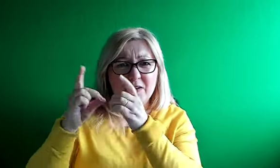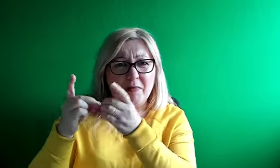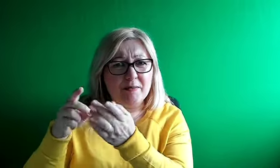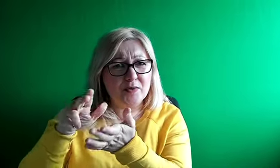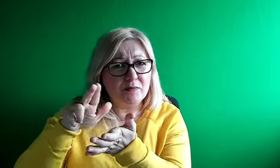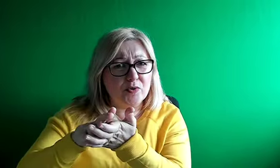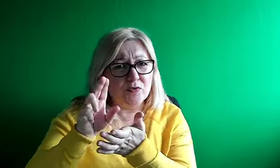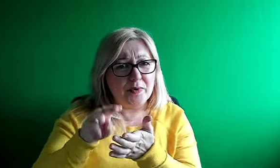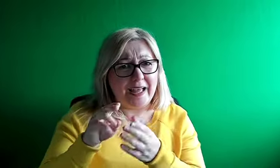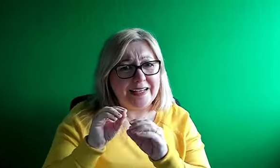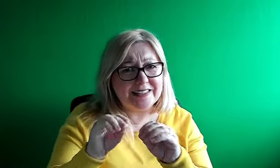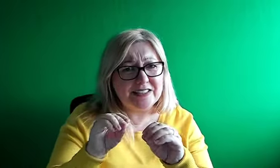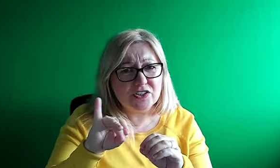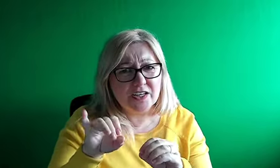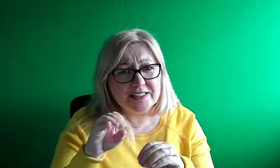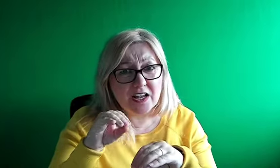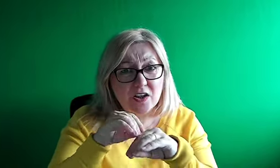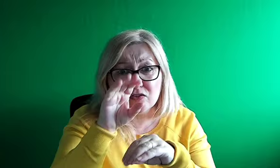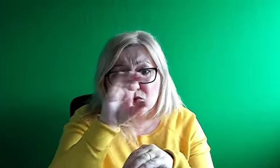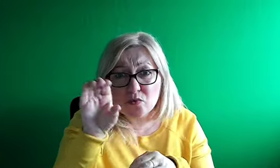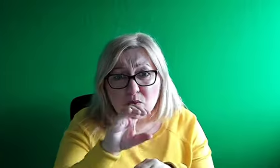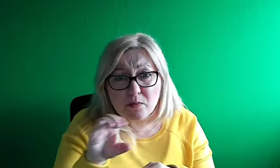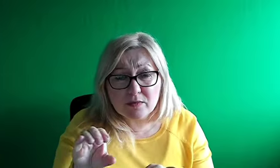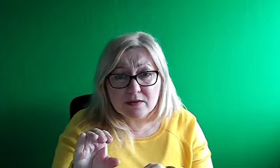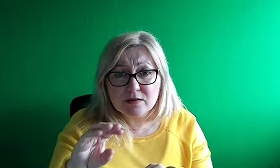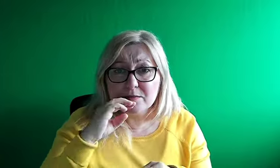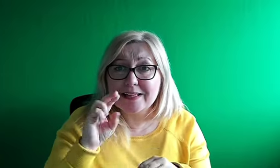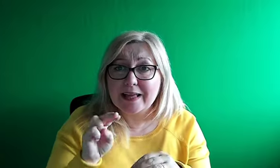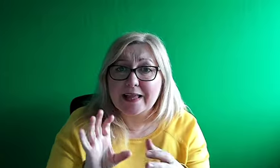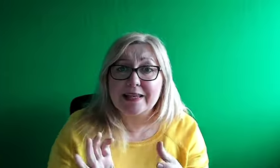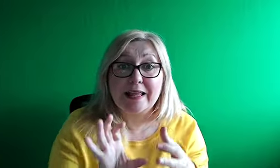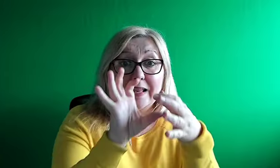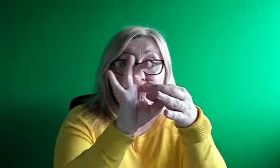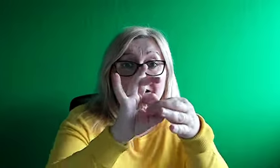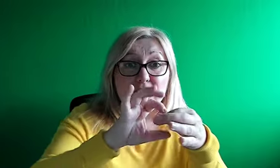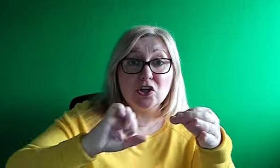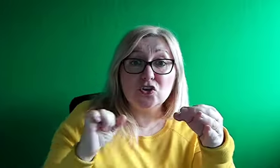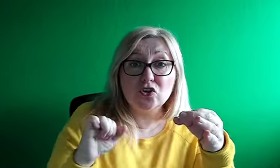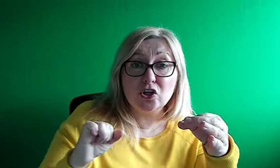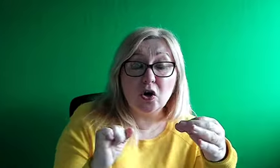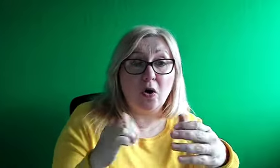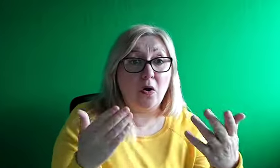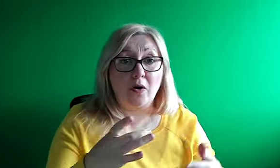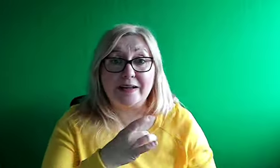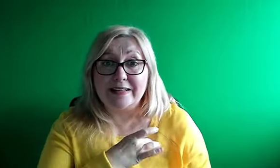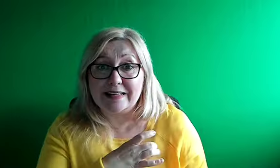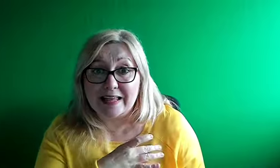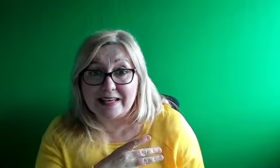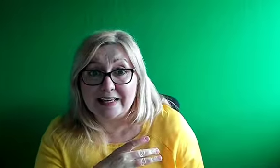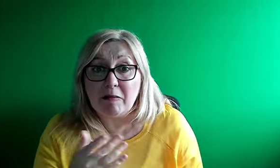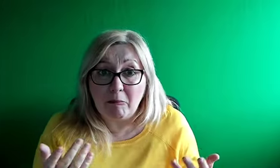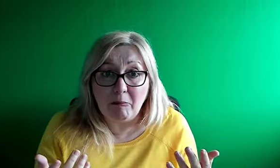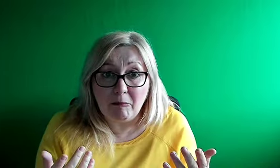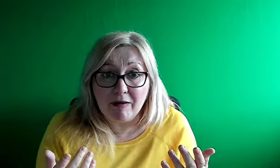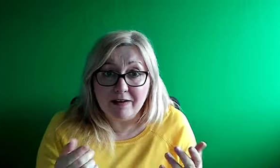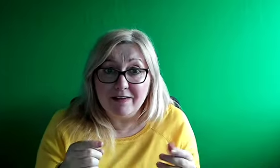and even kill training, and I know myself, another science teacher, in Mayo, in court, in other parts of Dublin, and you know, that has been,